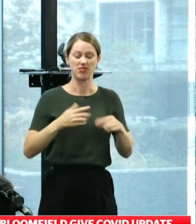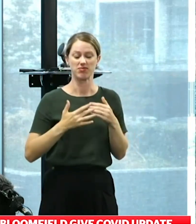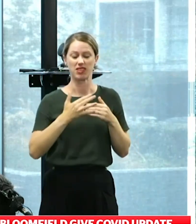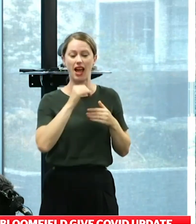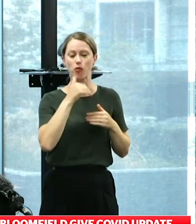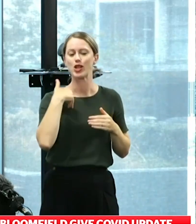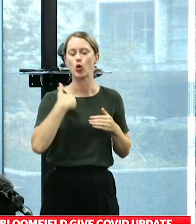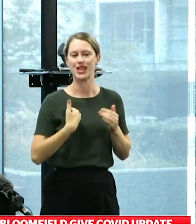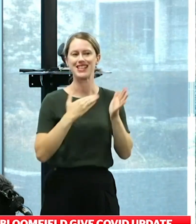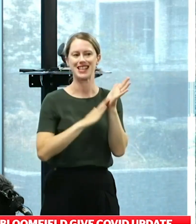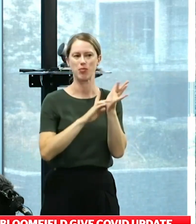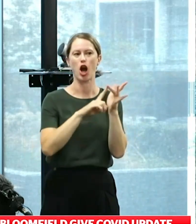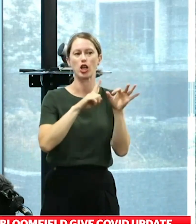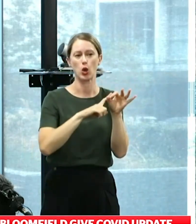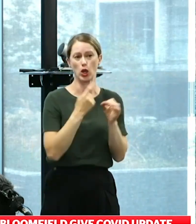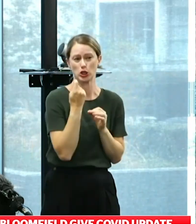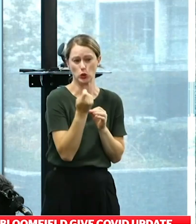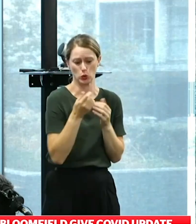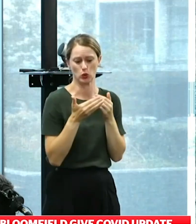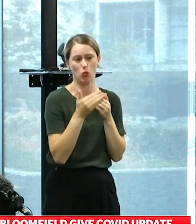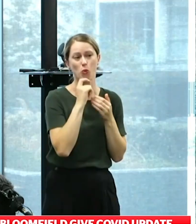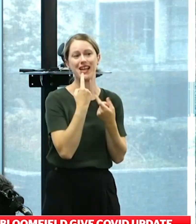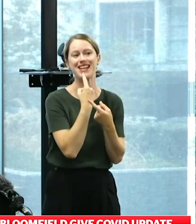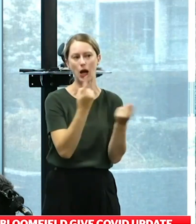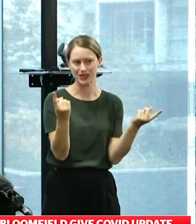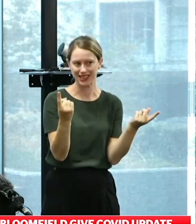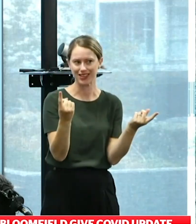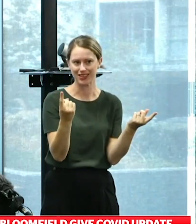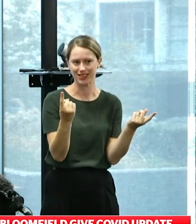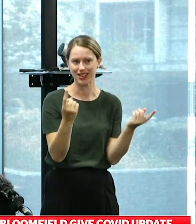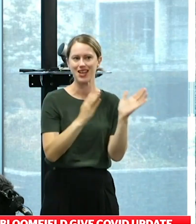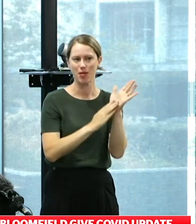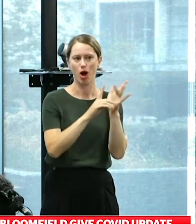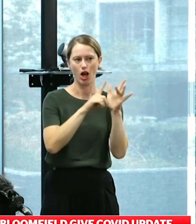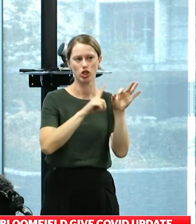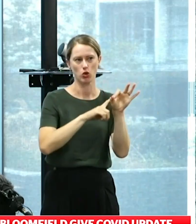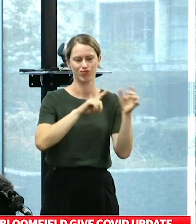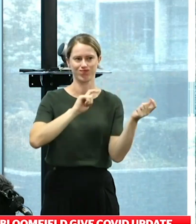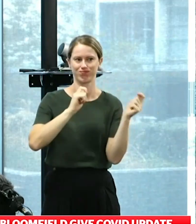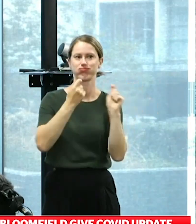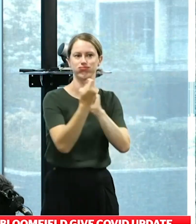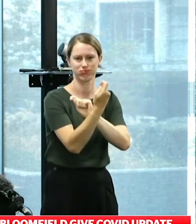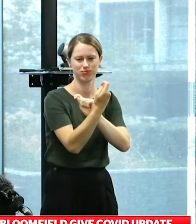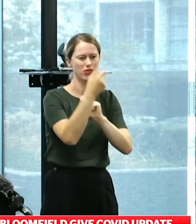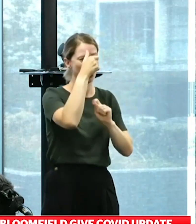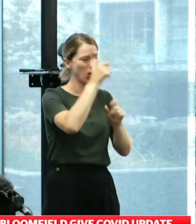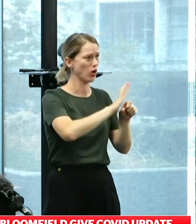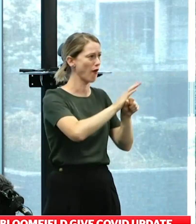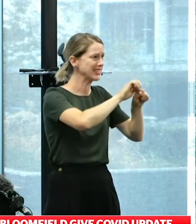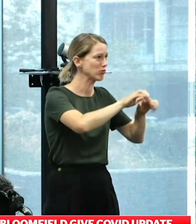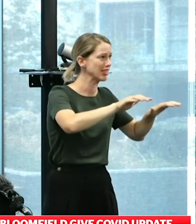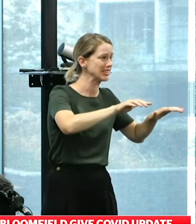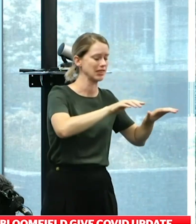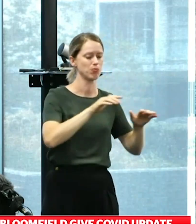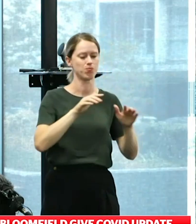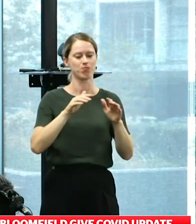MIQ in the same way. And in just a couple of days, we'll be announcing how we will be changing up our system as COVID changes we